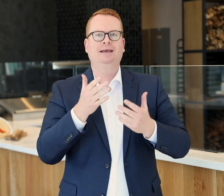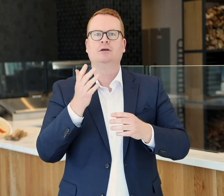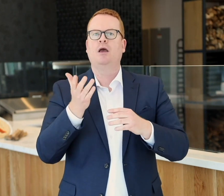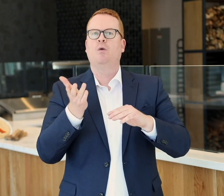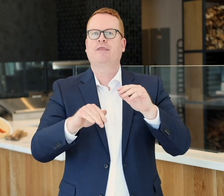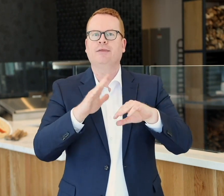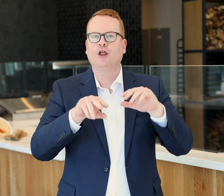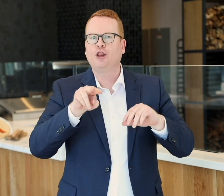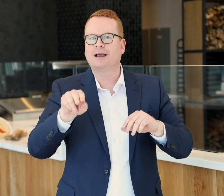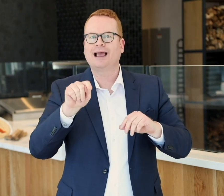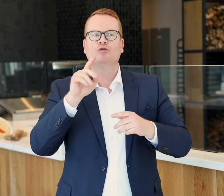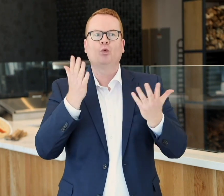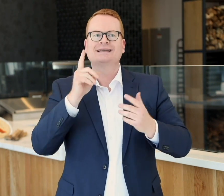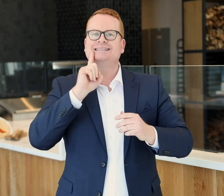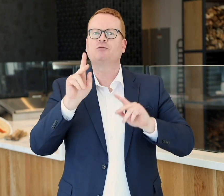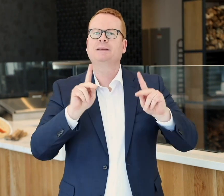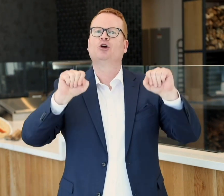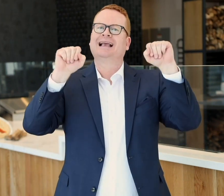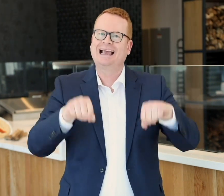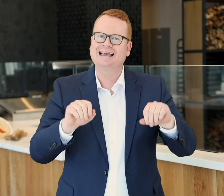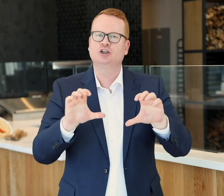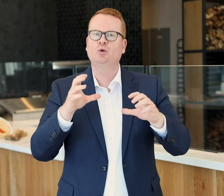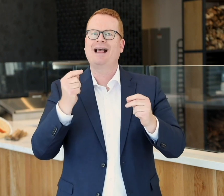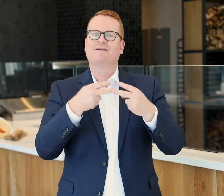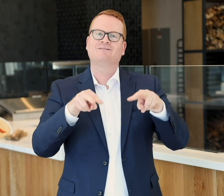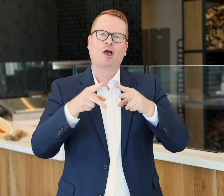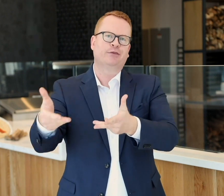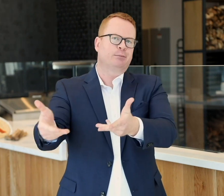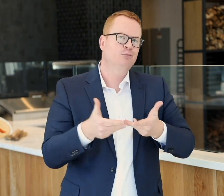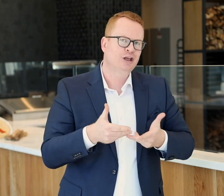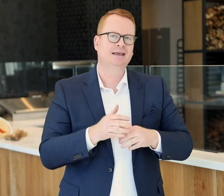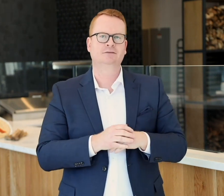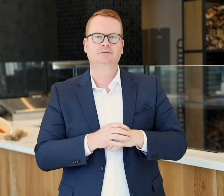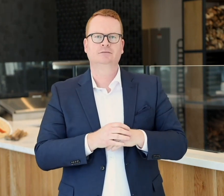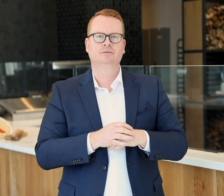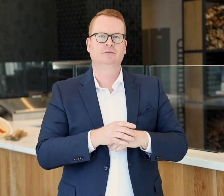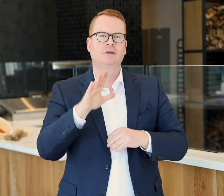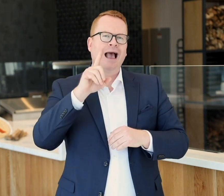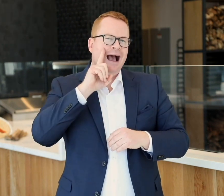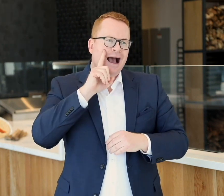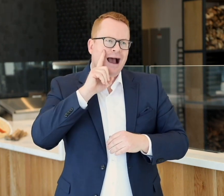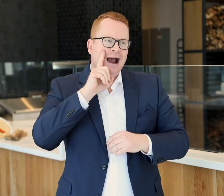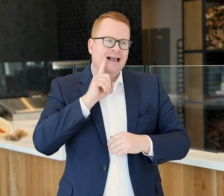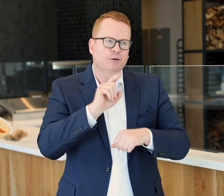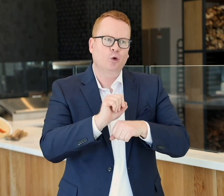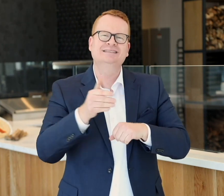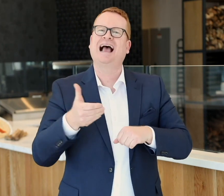Instead, recognize what deaf people can do and value what they bring to the table. Hire